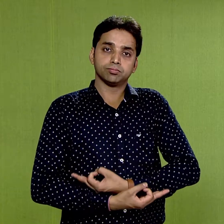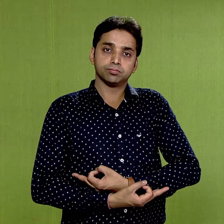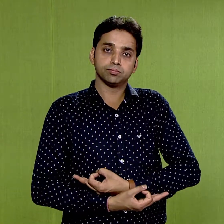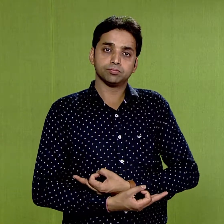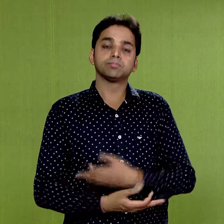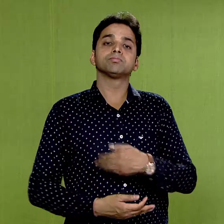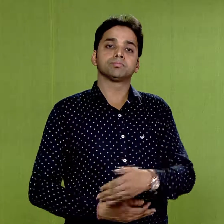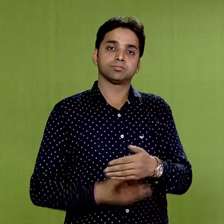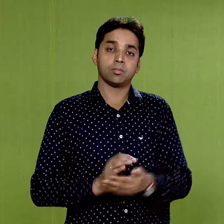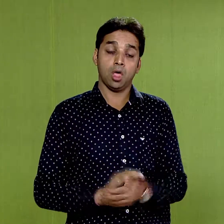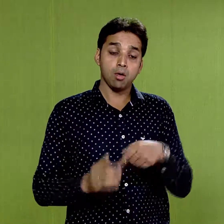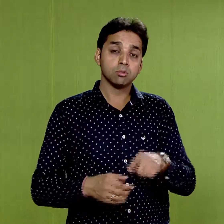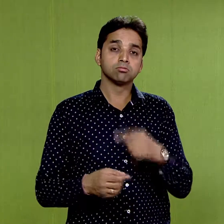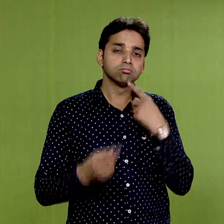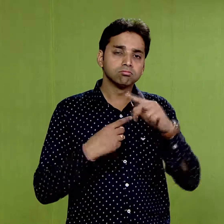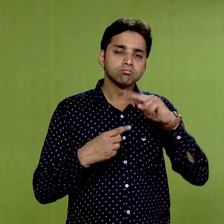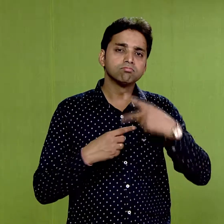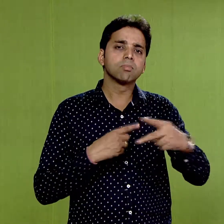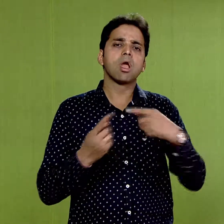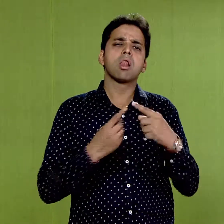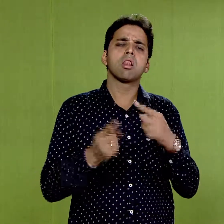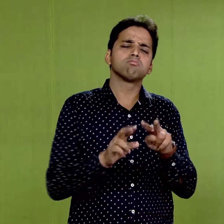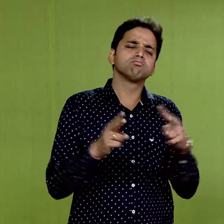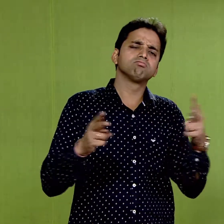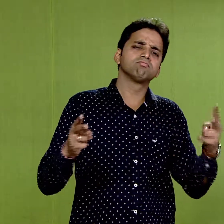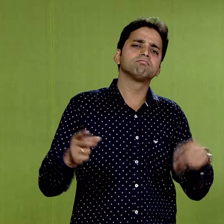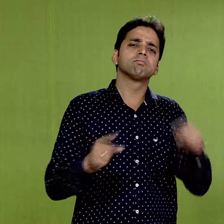which tells us about the various types and techniques.